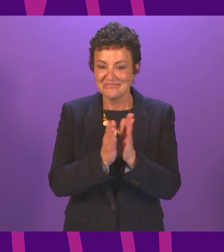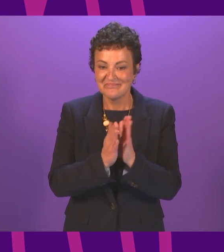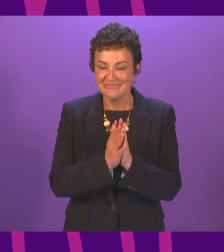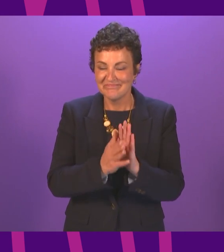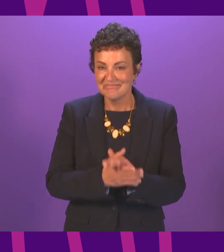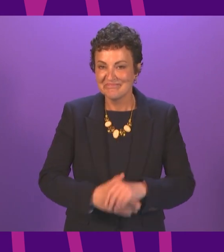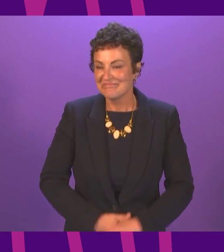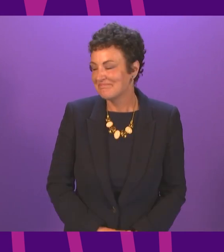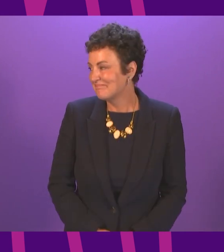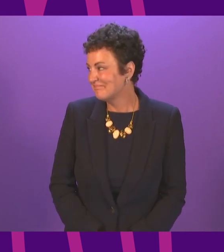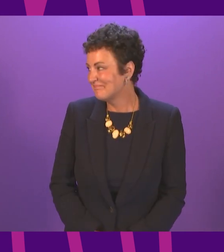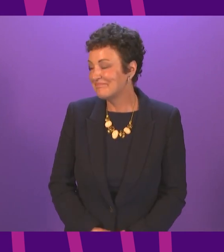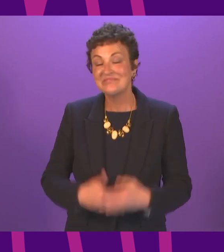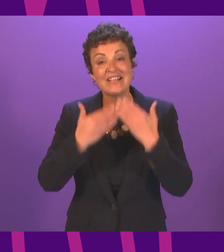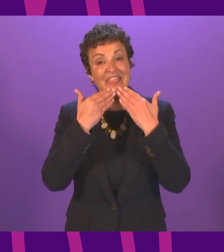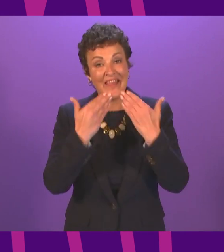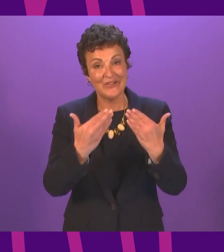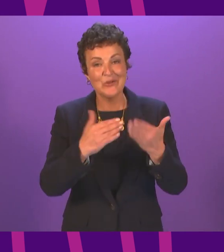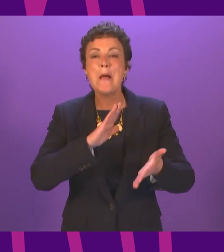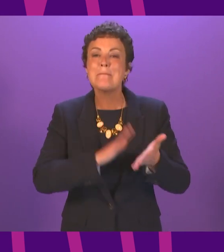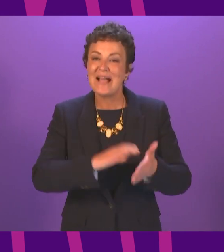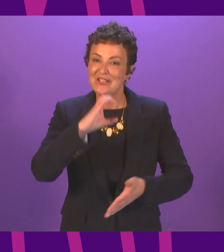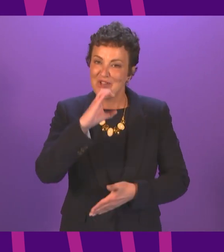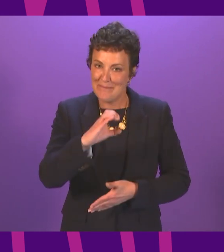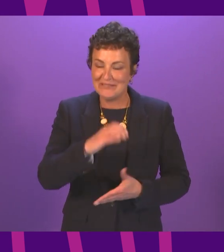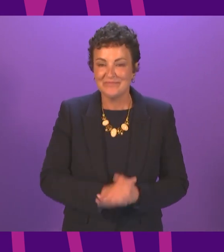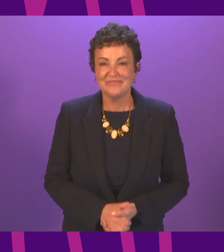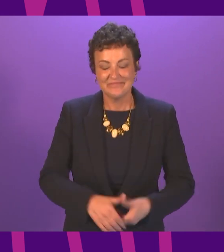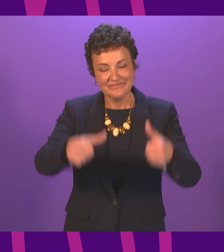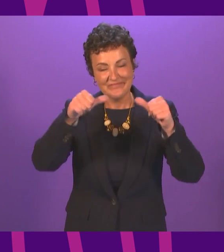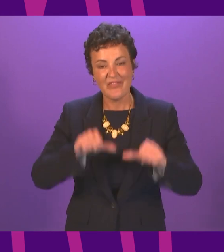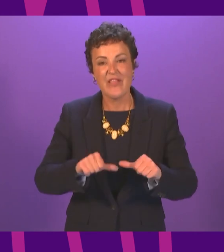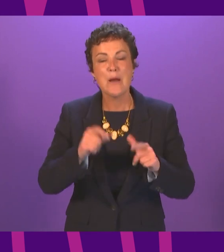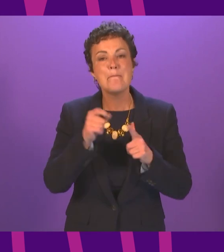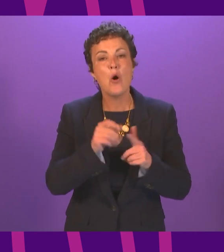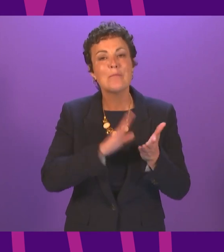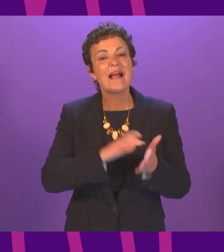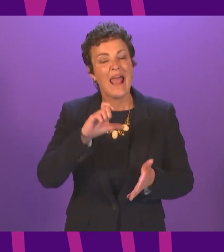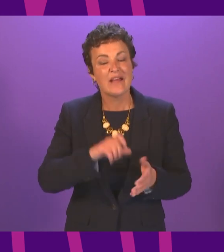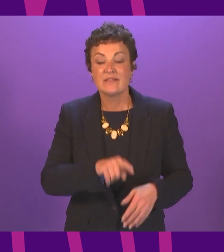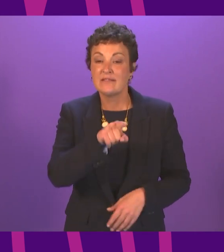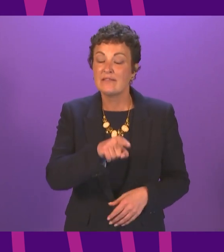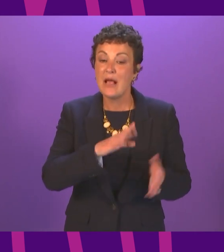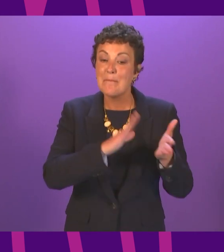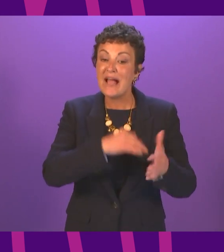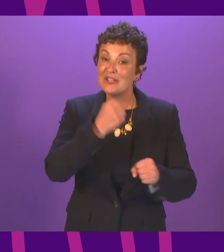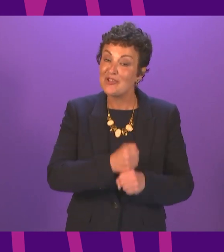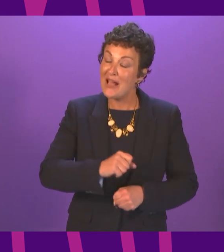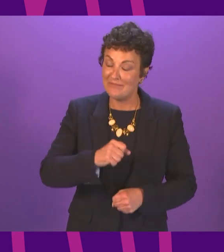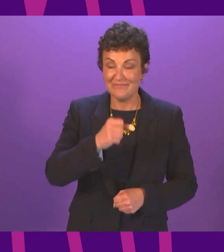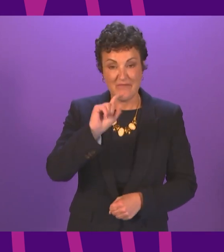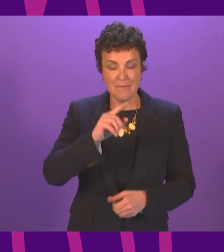thank you I call Maggie Chapman to be followed by Paul McLennan this is Ms Chapman's first speech in the chamber